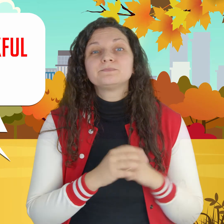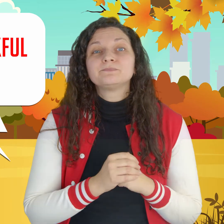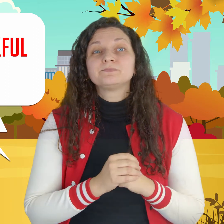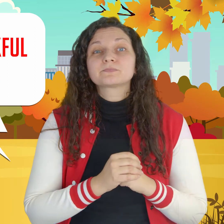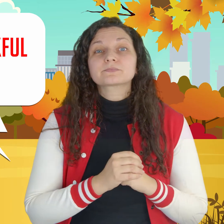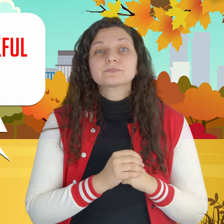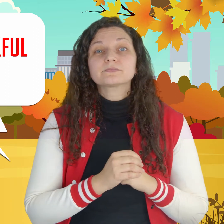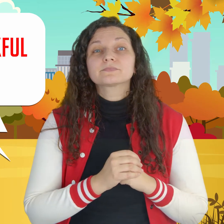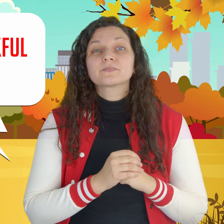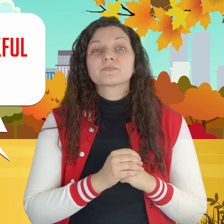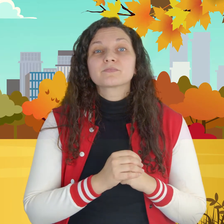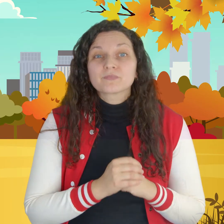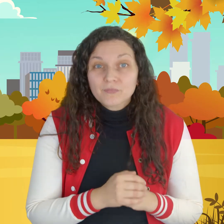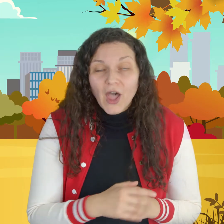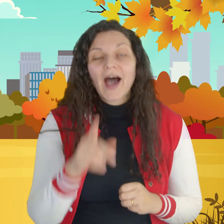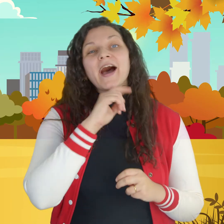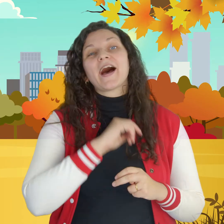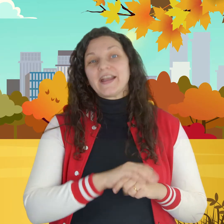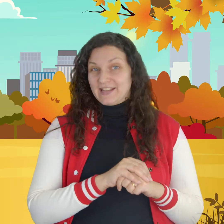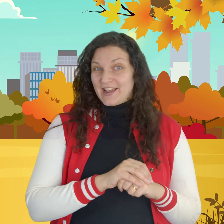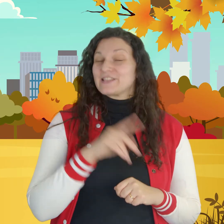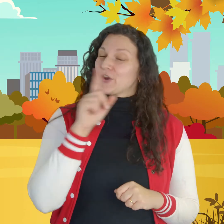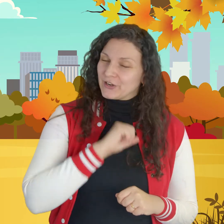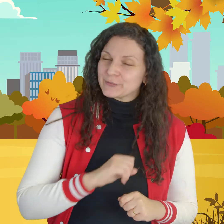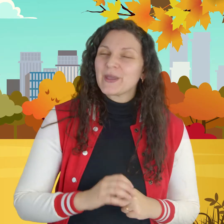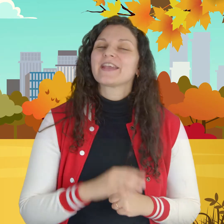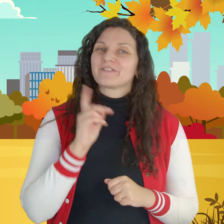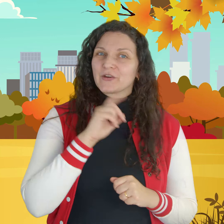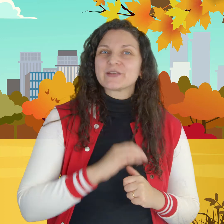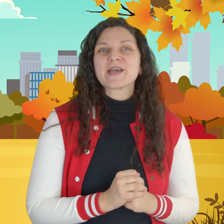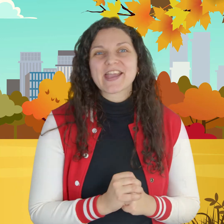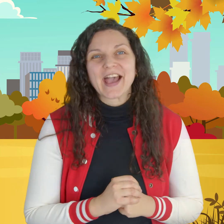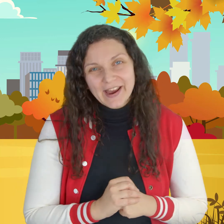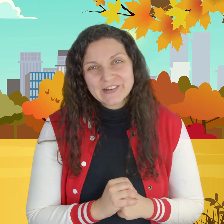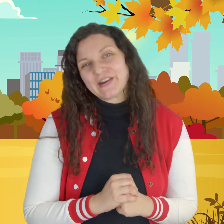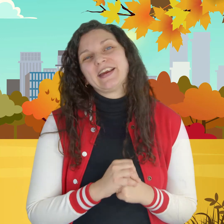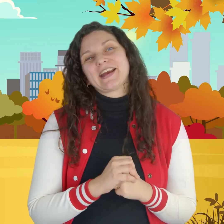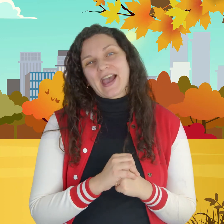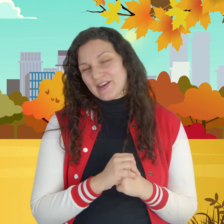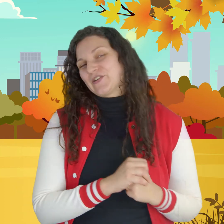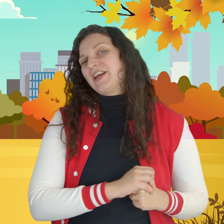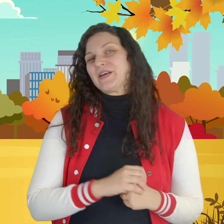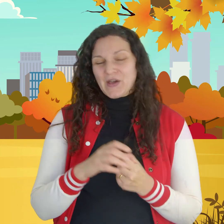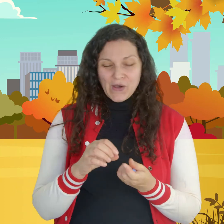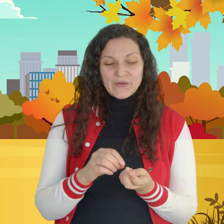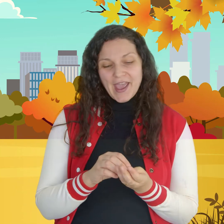I'm ah yes very good pick very good pick I agree I agree I okay